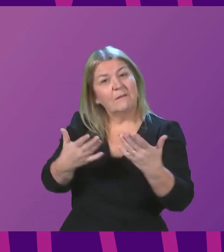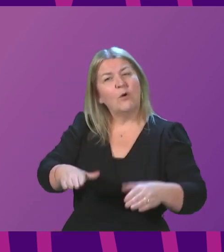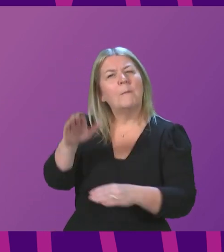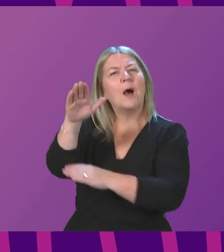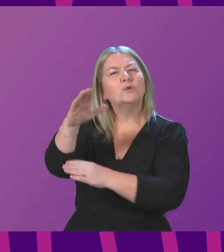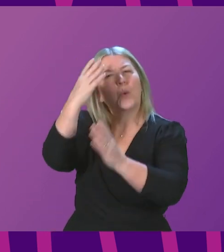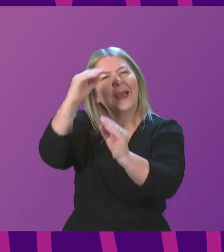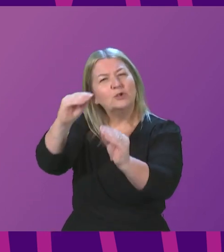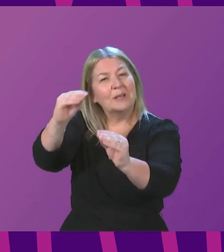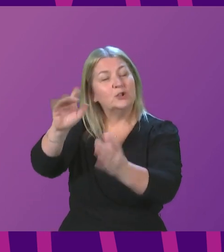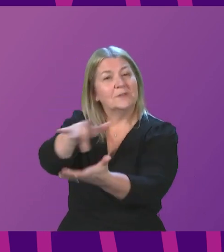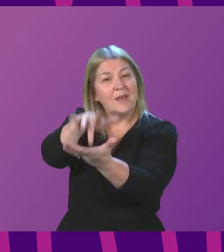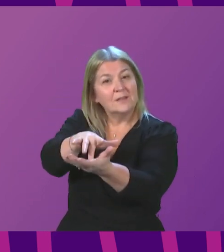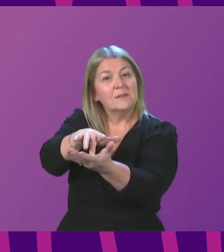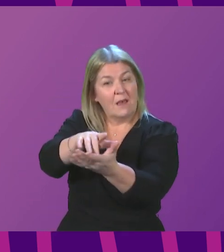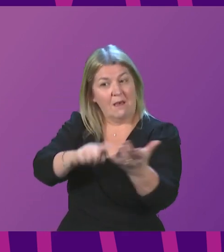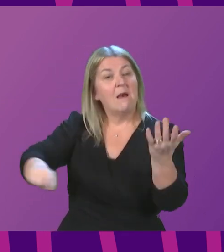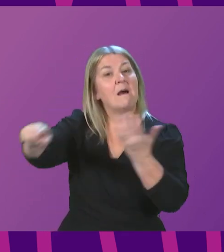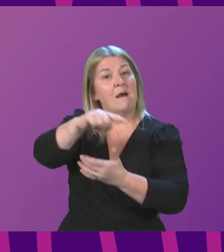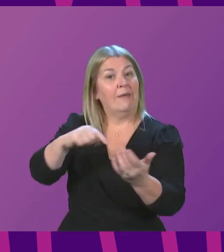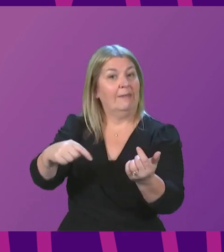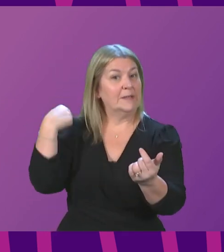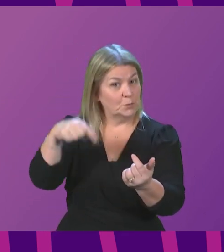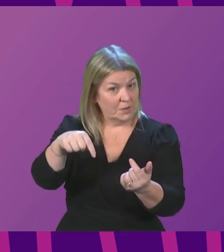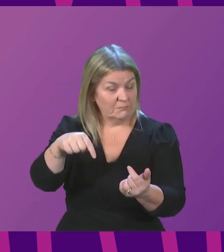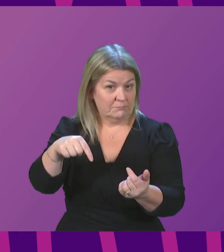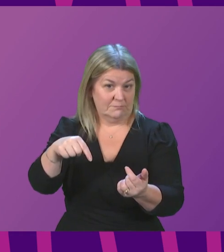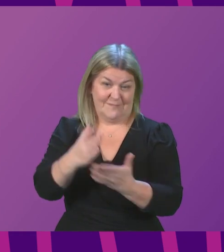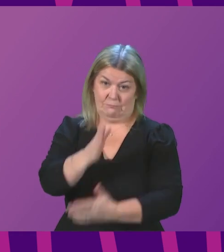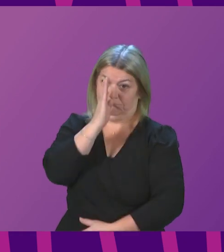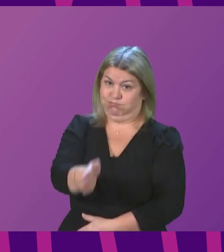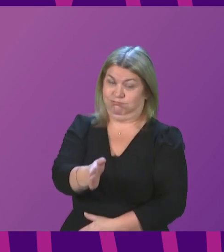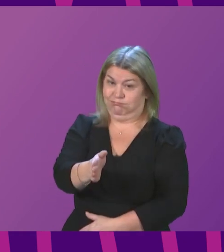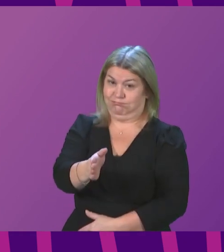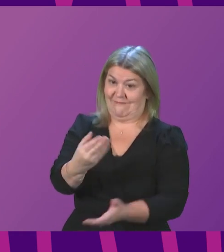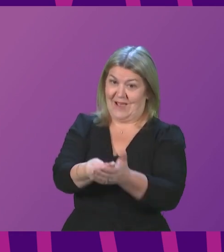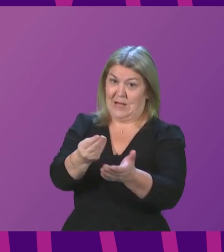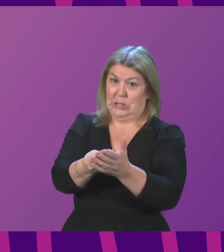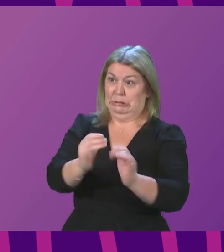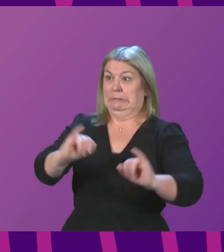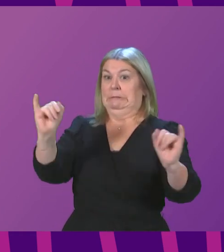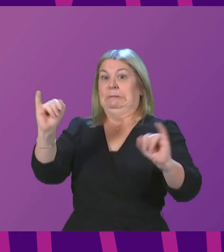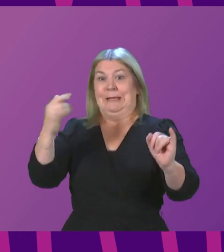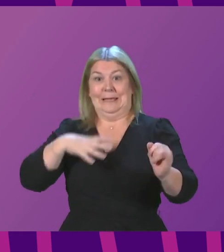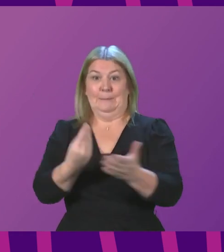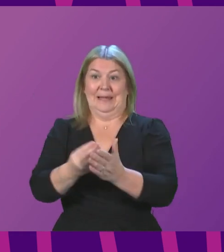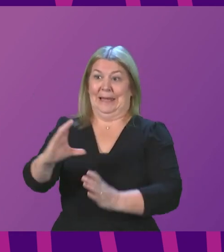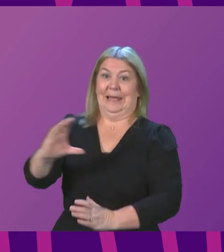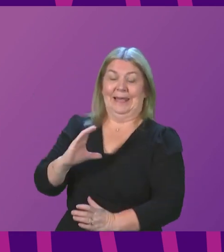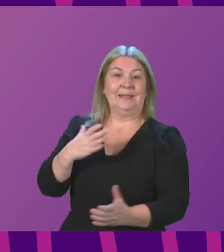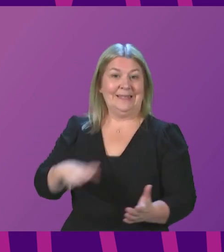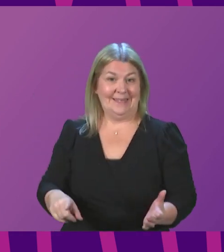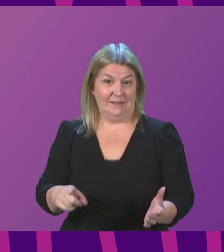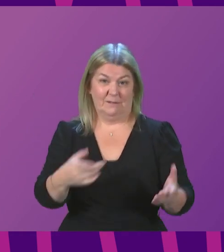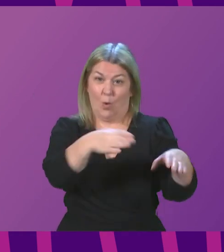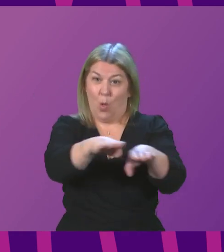education centres earlier this week setting out the very blunt financial plight that they are facing. And many of these centres are